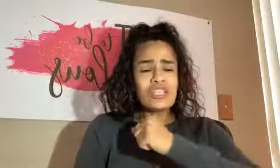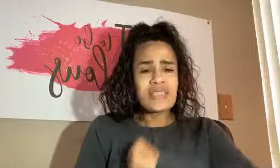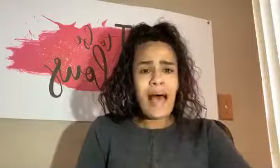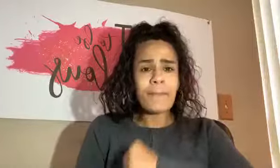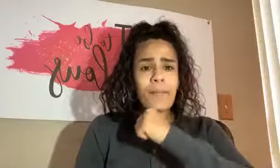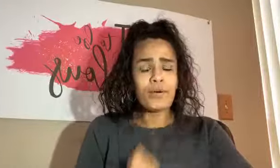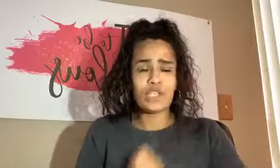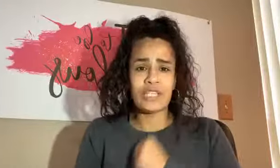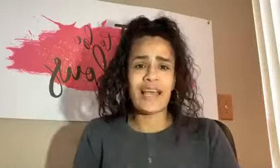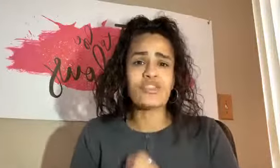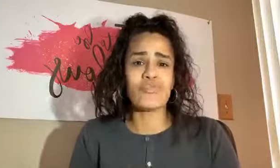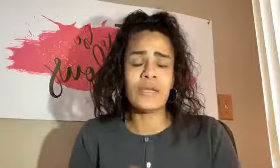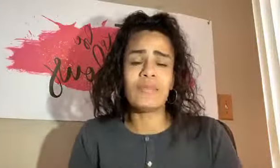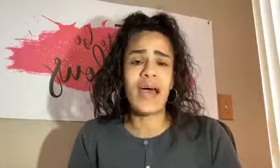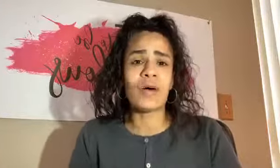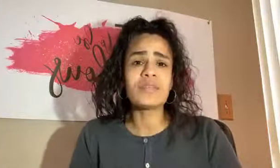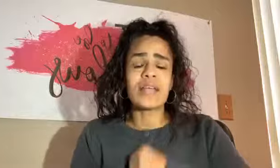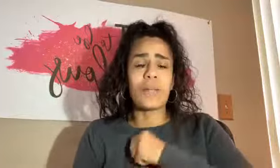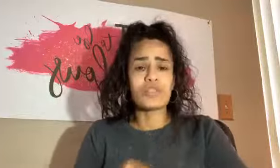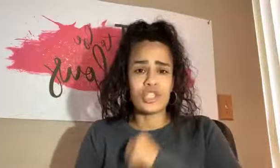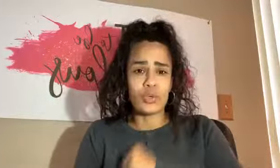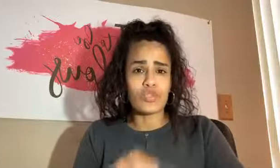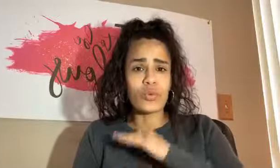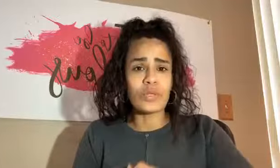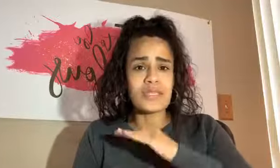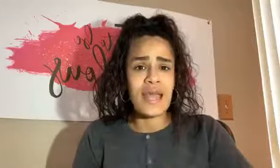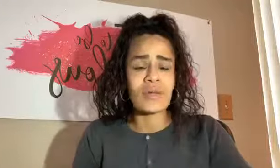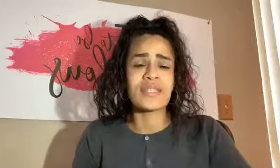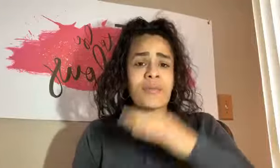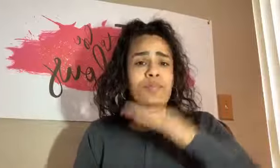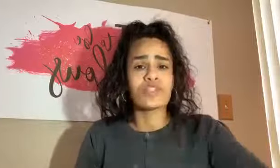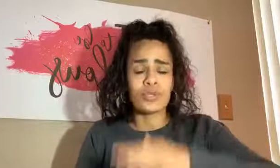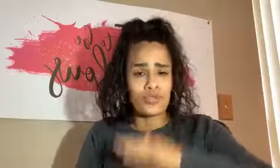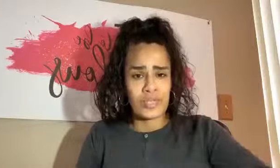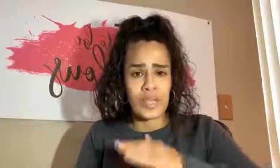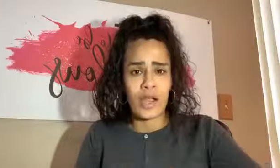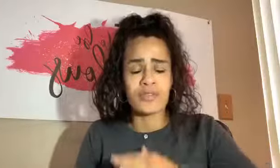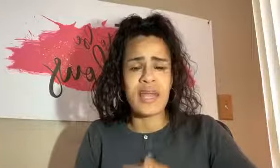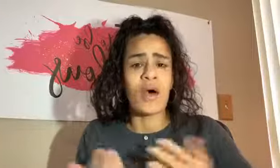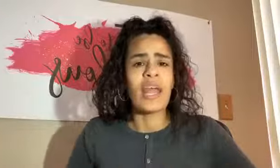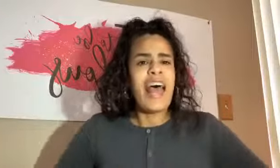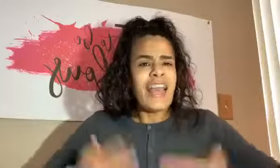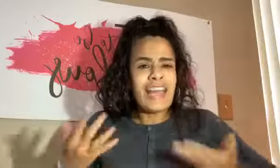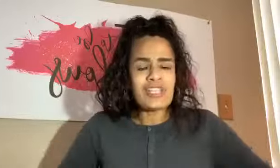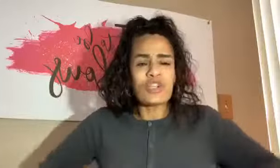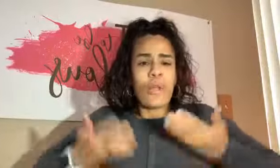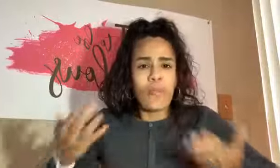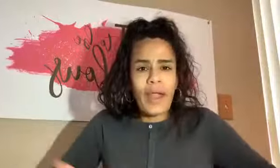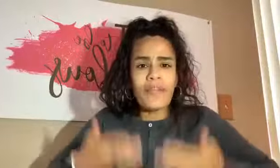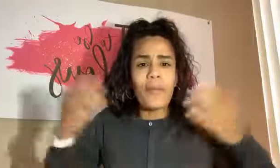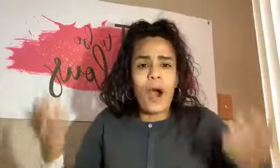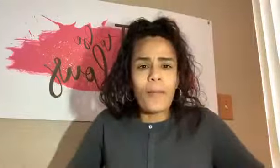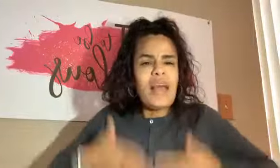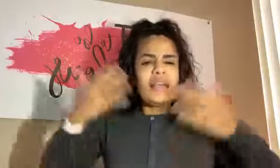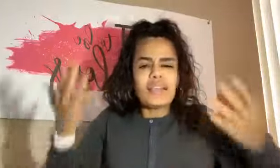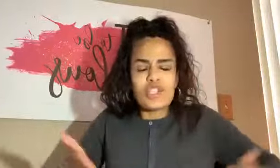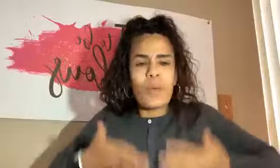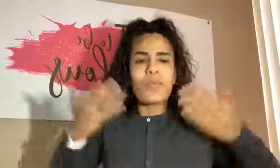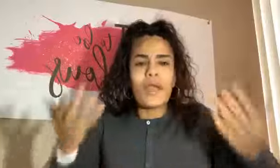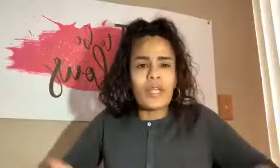Stop pushing that dream down. Stop pushing those thoughts down. Stop pushing those desires down. Let's start bringing them up. Let's start bringing